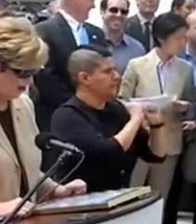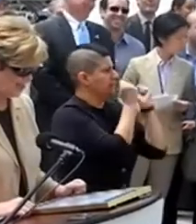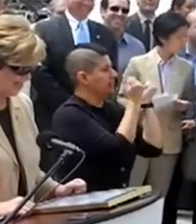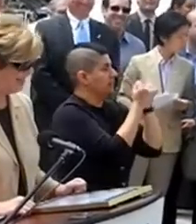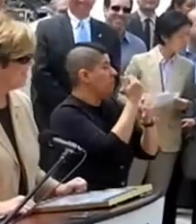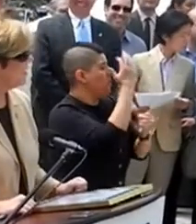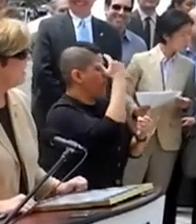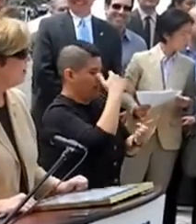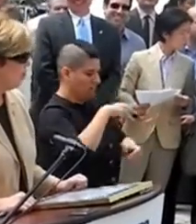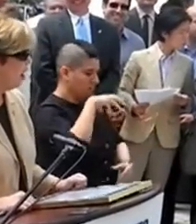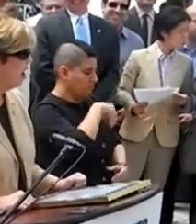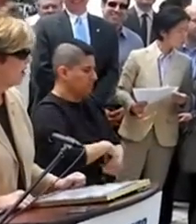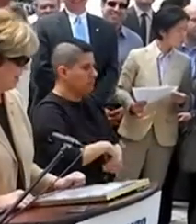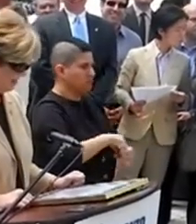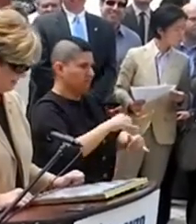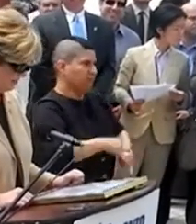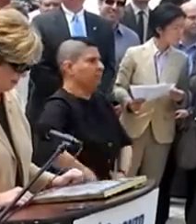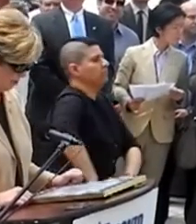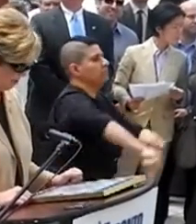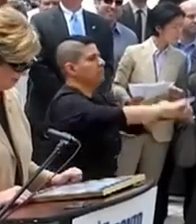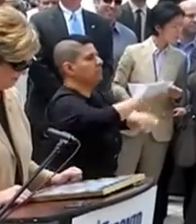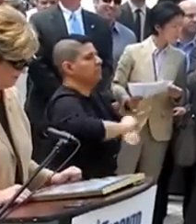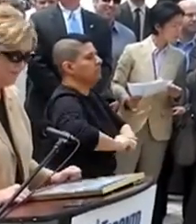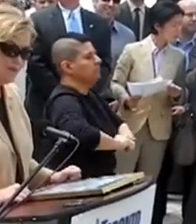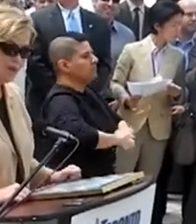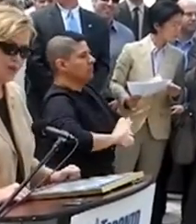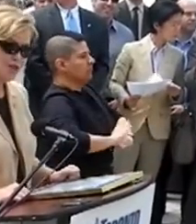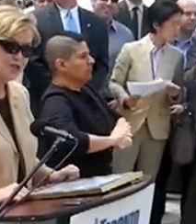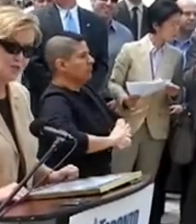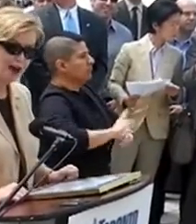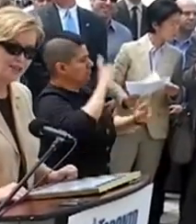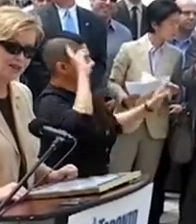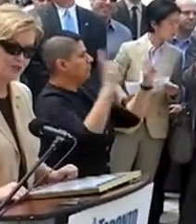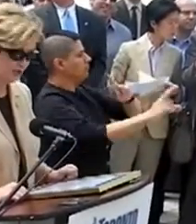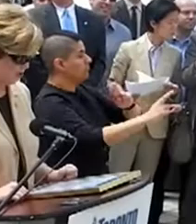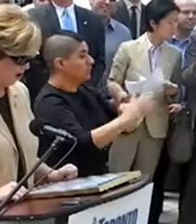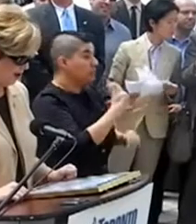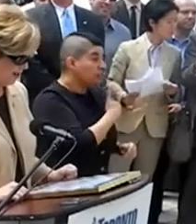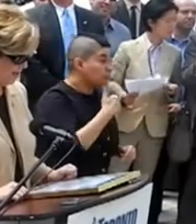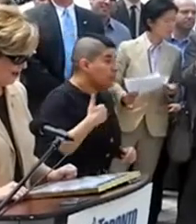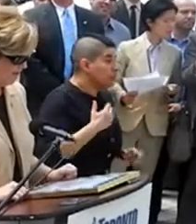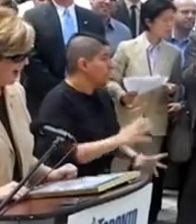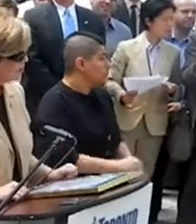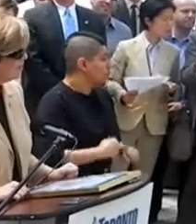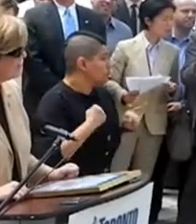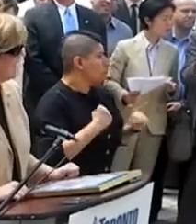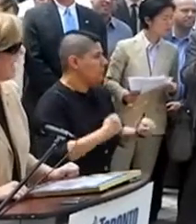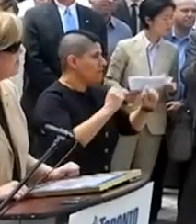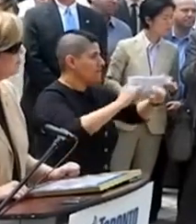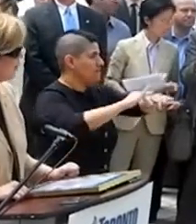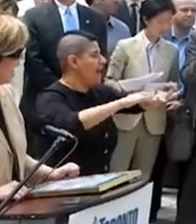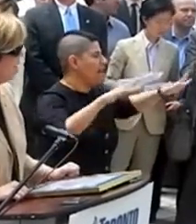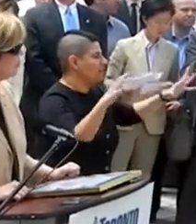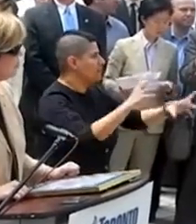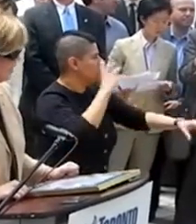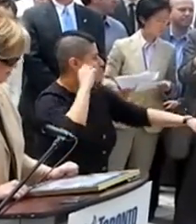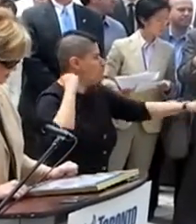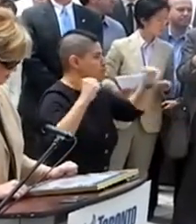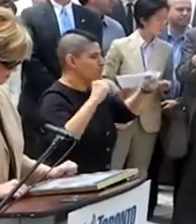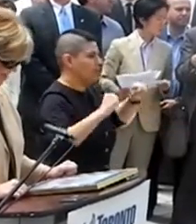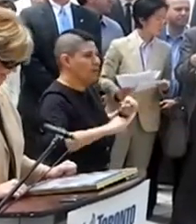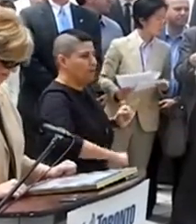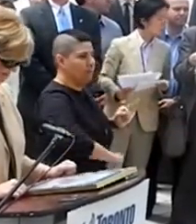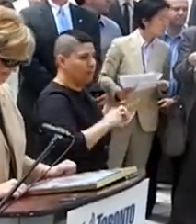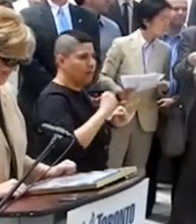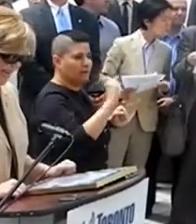the inherent dignity of all of its members. Toronto's strong, vibrant, and proud queer